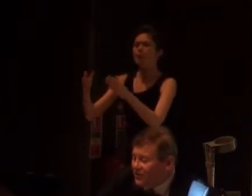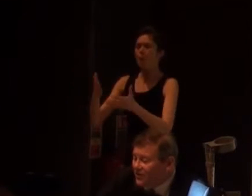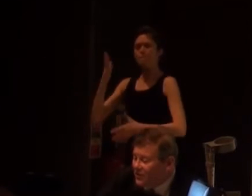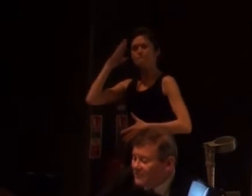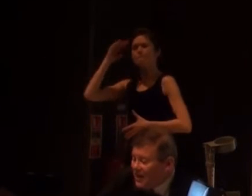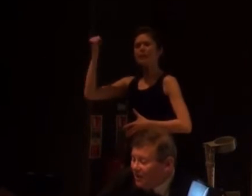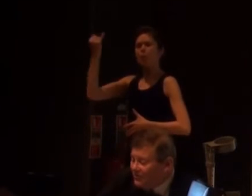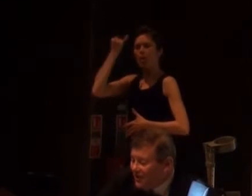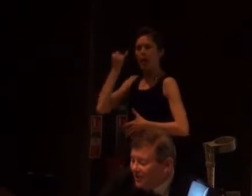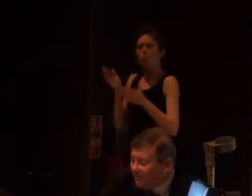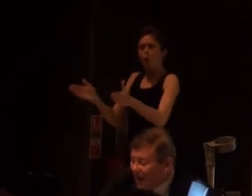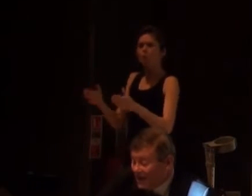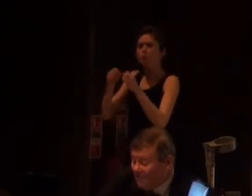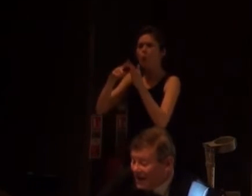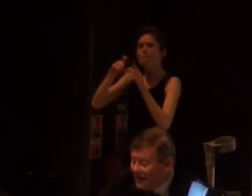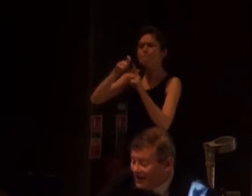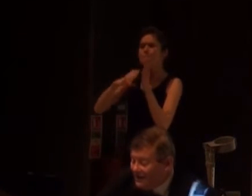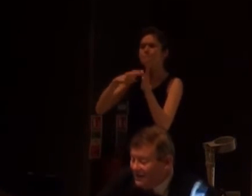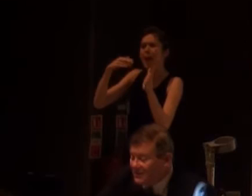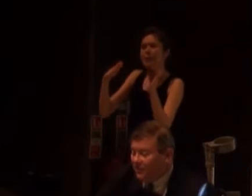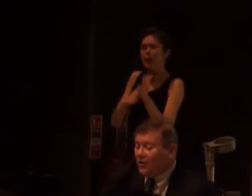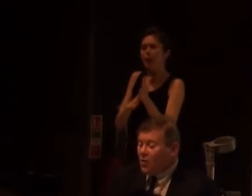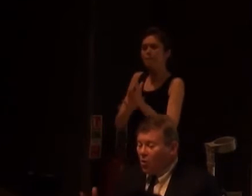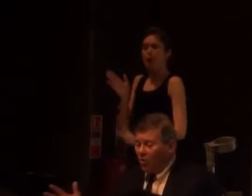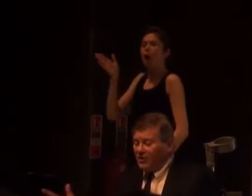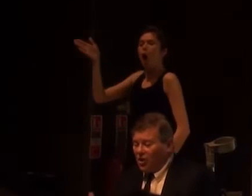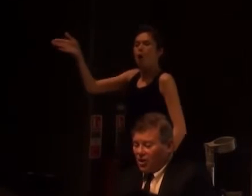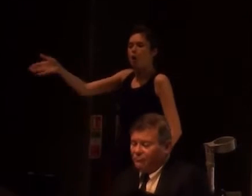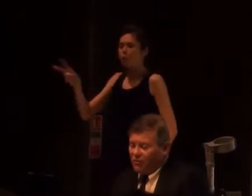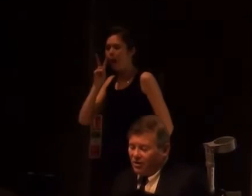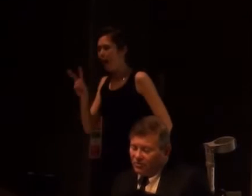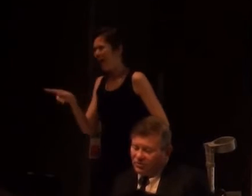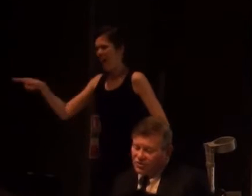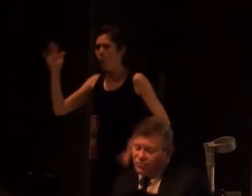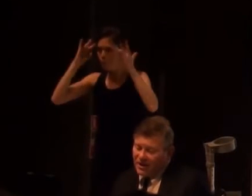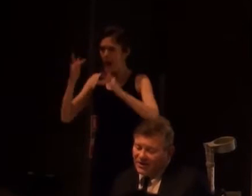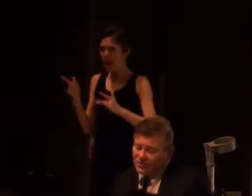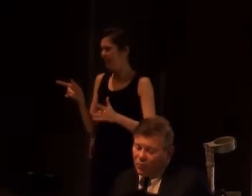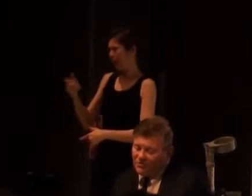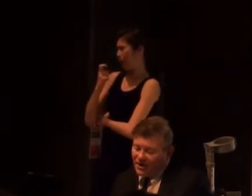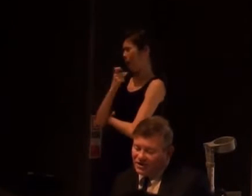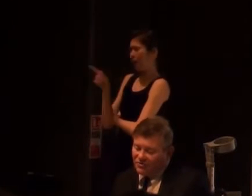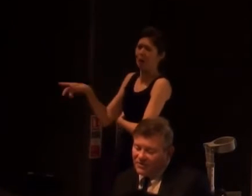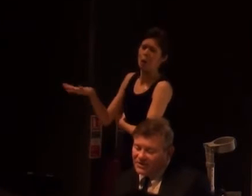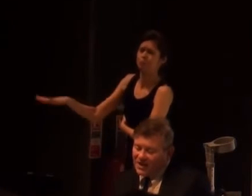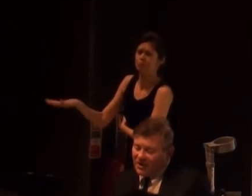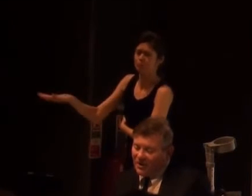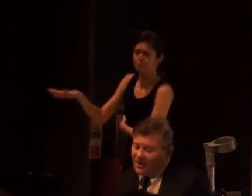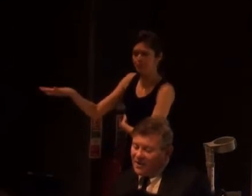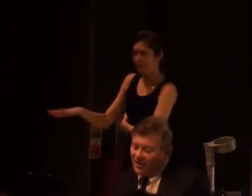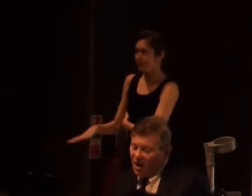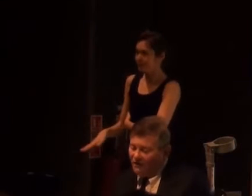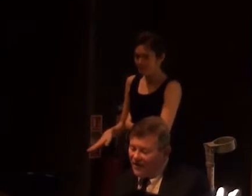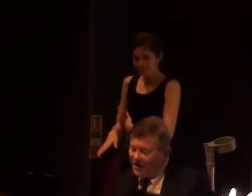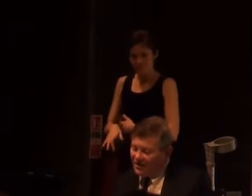less fortunate than themselves, paying a penny, and so on. Or these early reels, two reelers, or one reelers from the cinema.